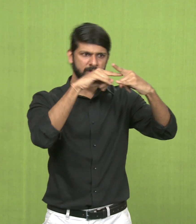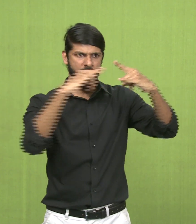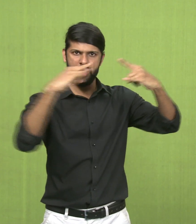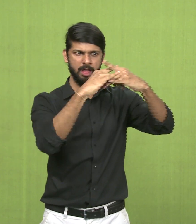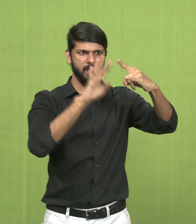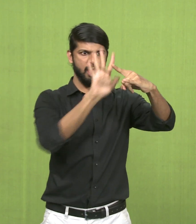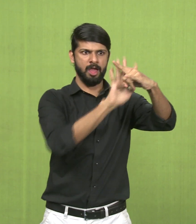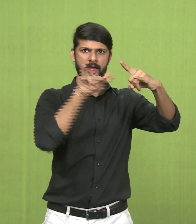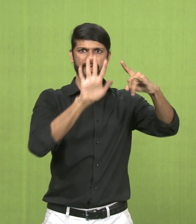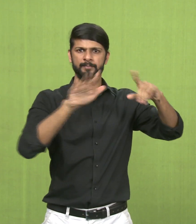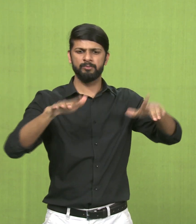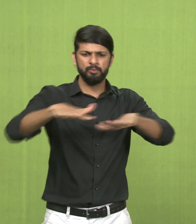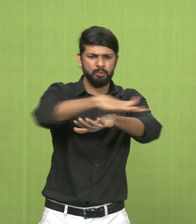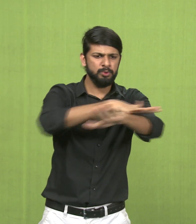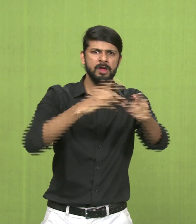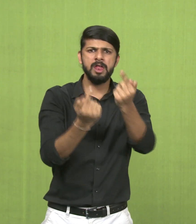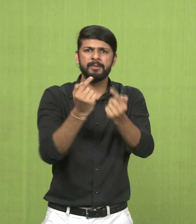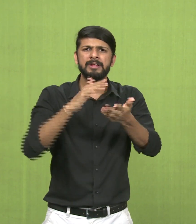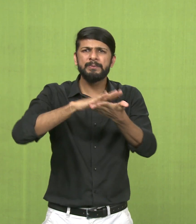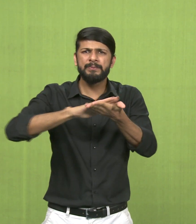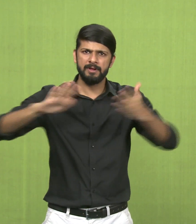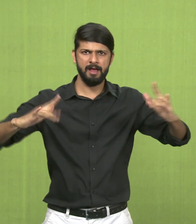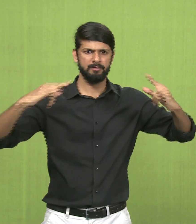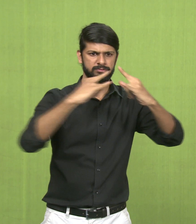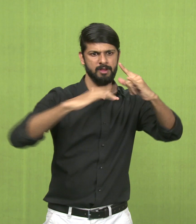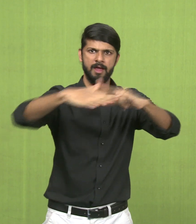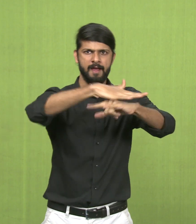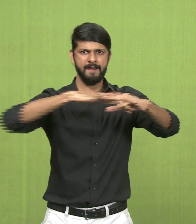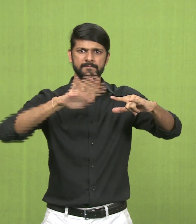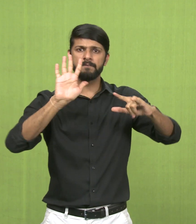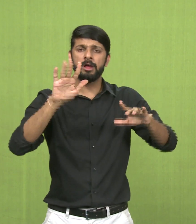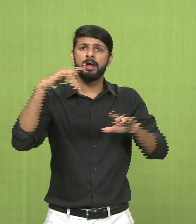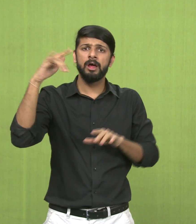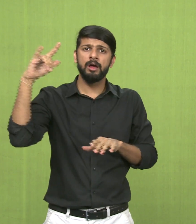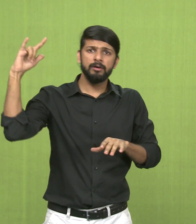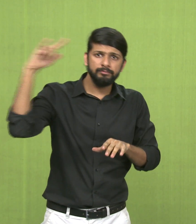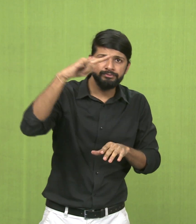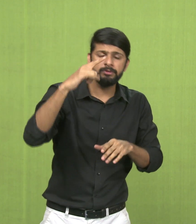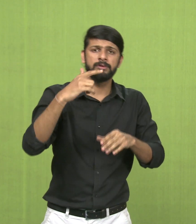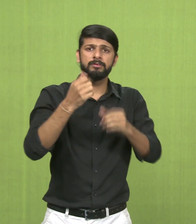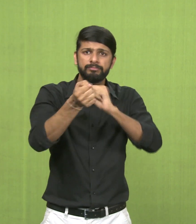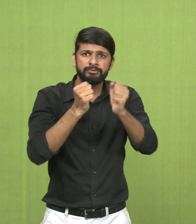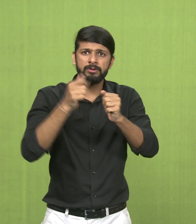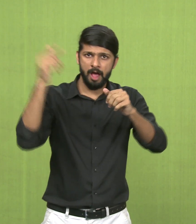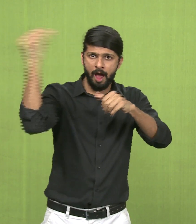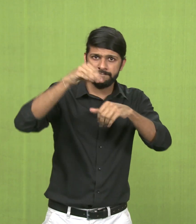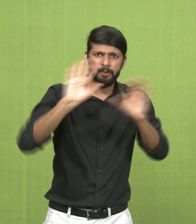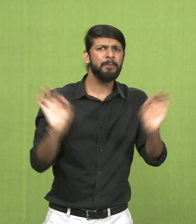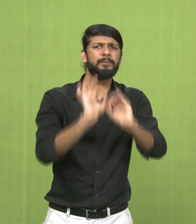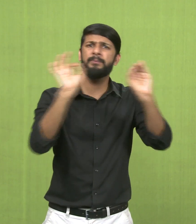have the bullfight, you will see there's a kind of unity. They have ensured that both the bulls are standing on some form